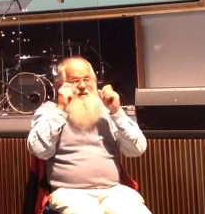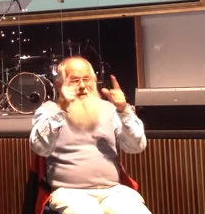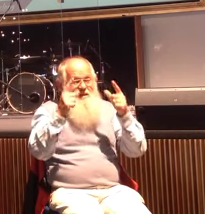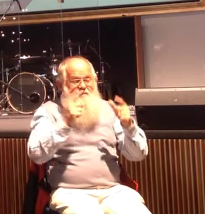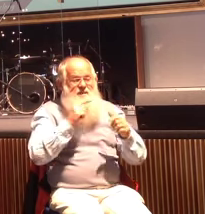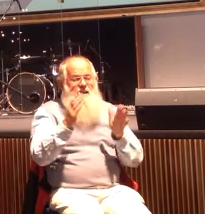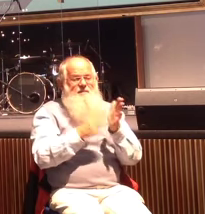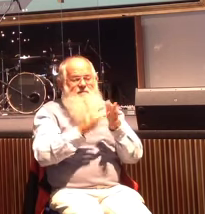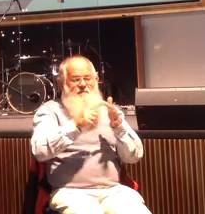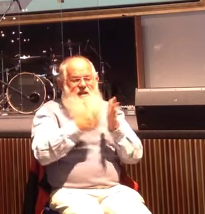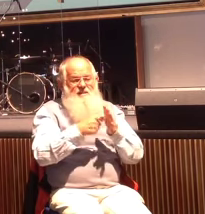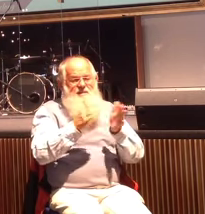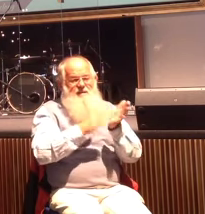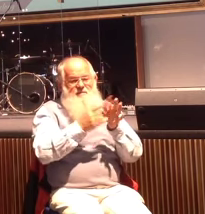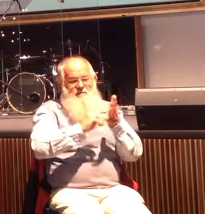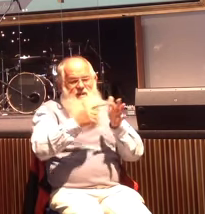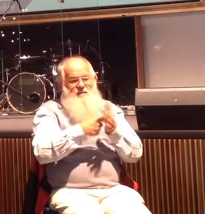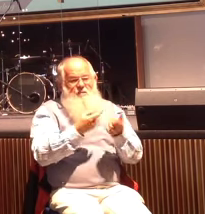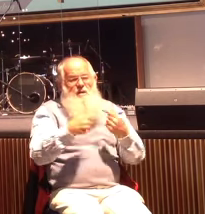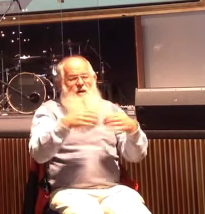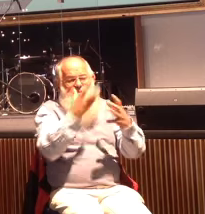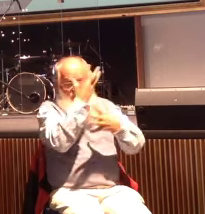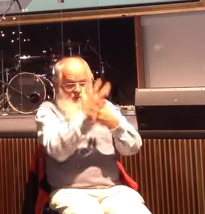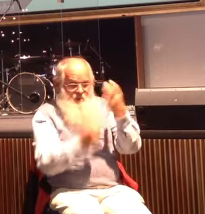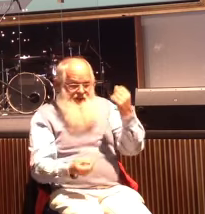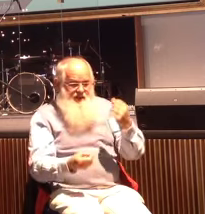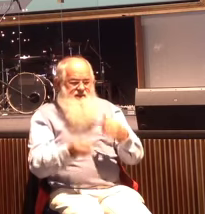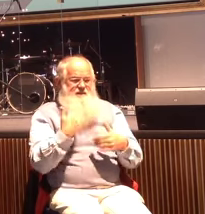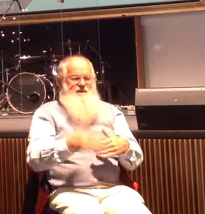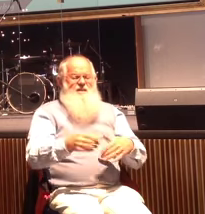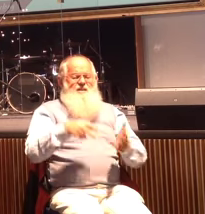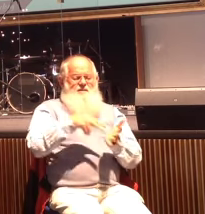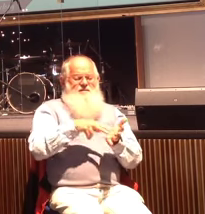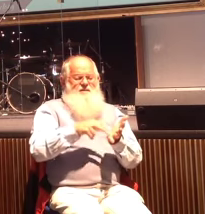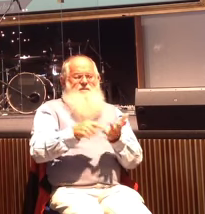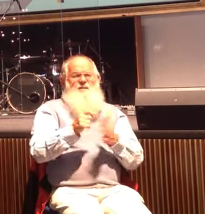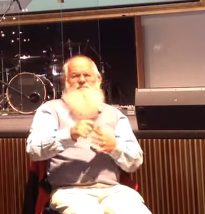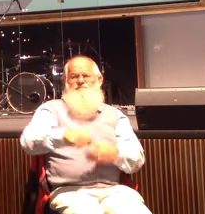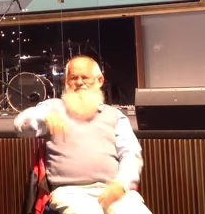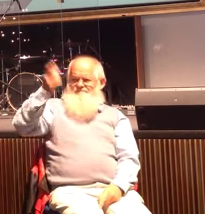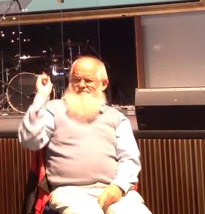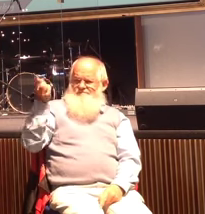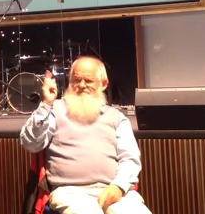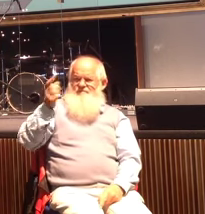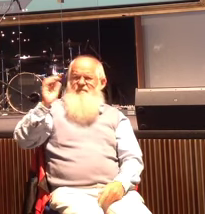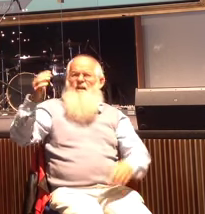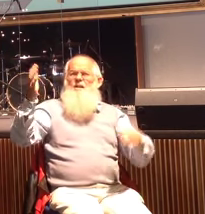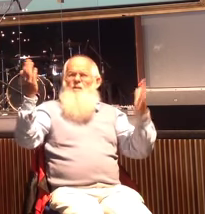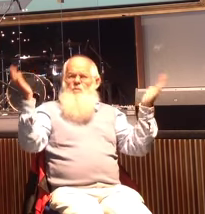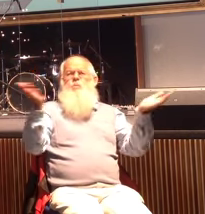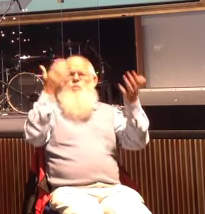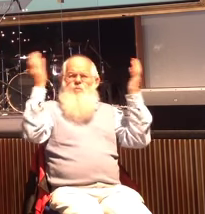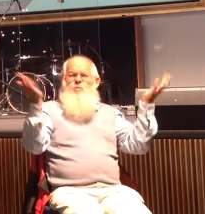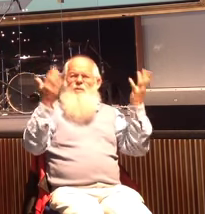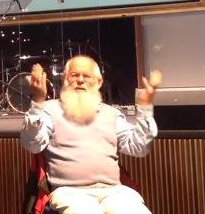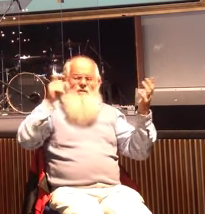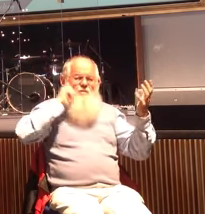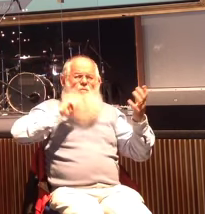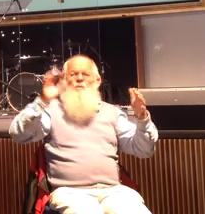to drown. He got up and rebuked the wind and the raging waters and the storms subsided, and all was